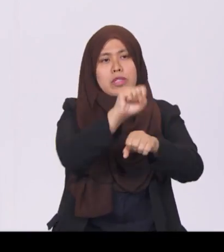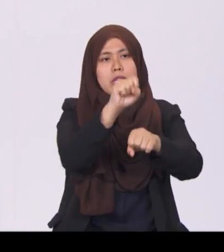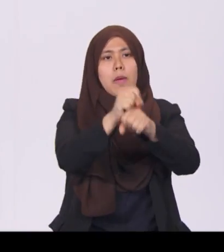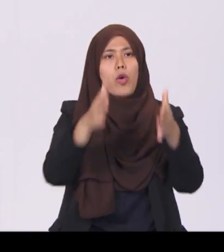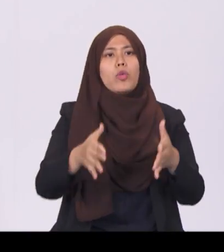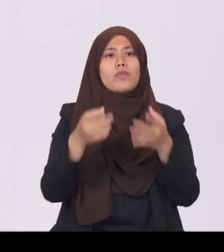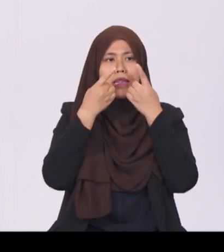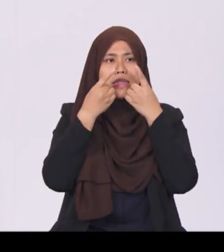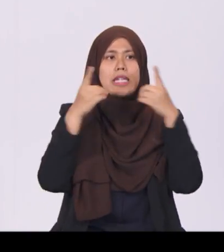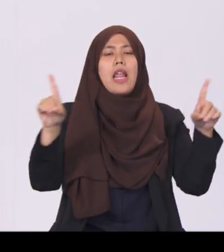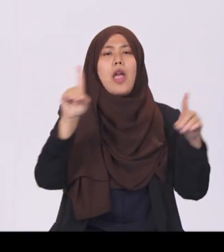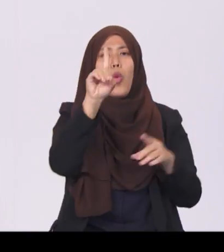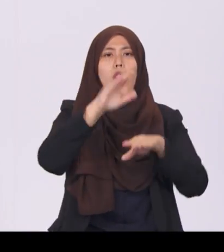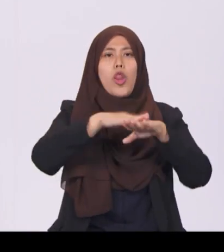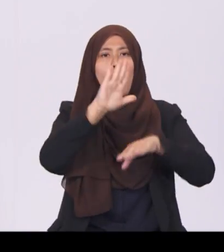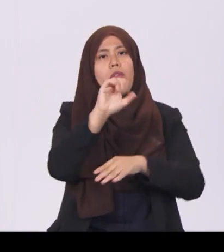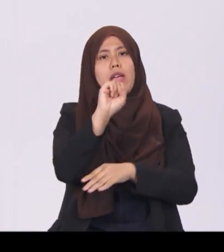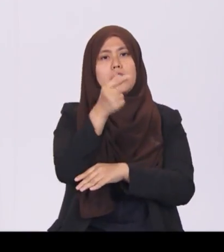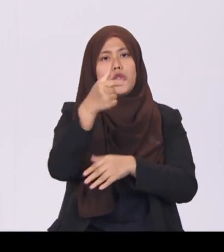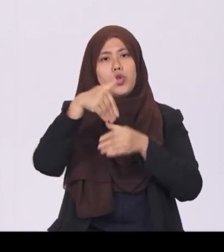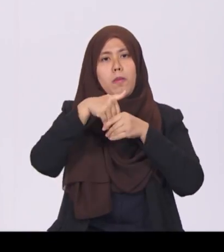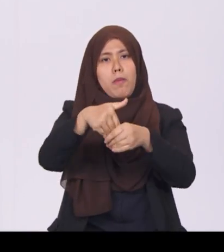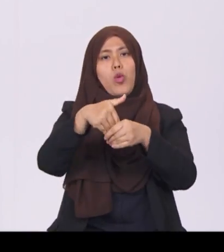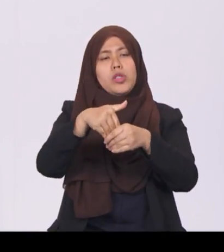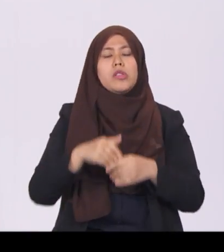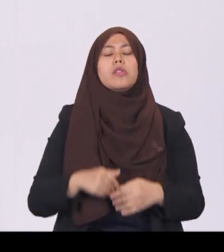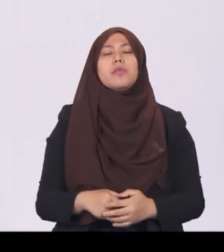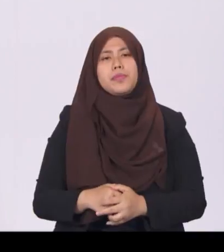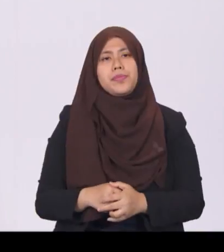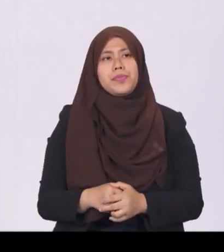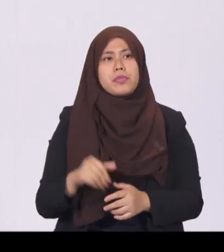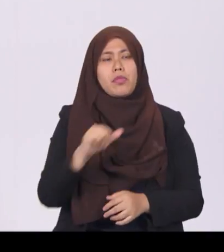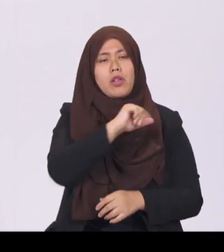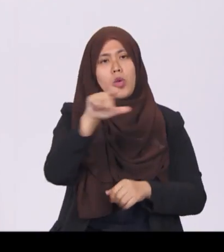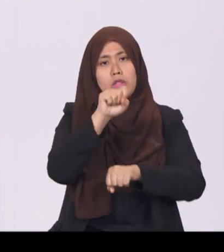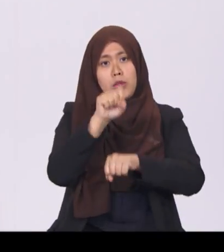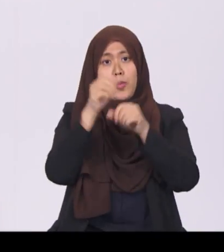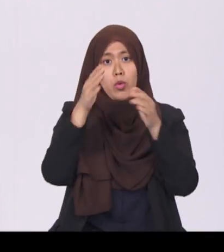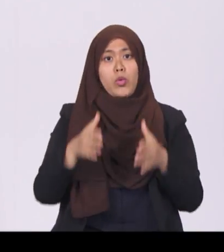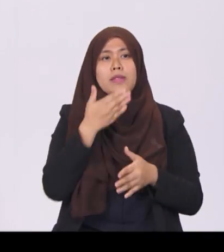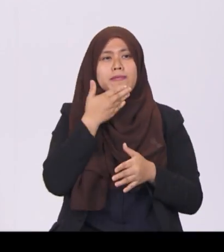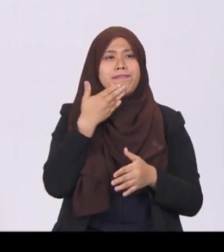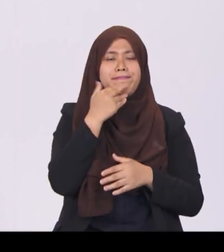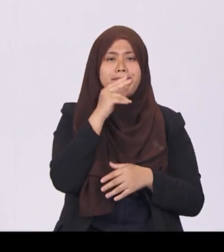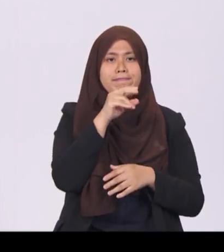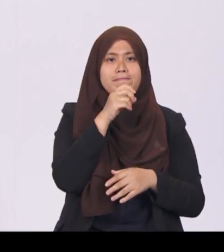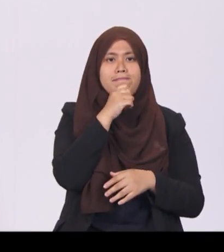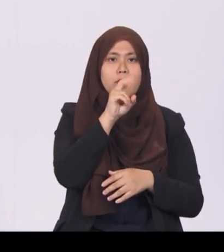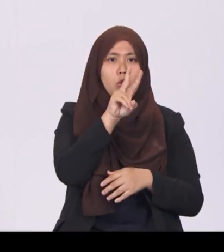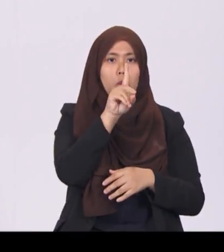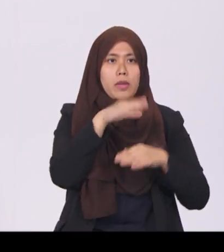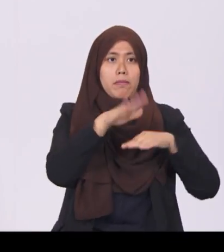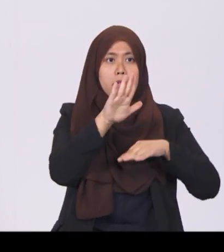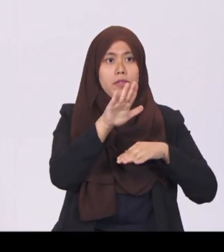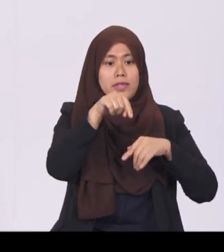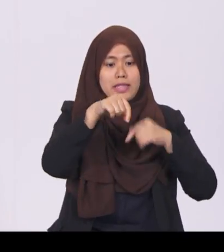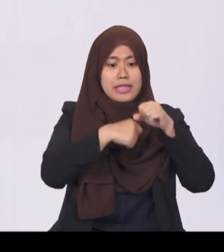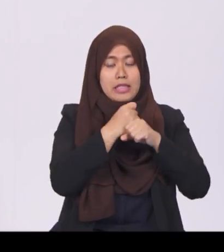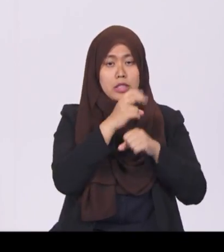SG bonus. All Singaporeans aged 21 and above in 2018 will enjoy a Hong